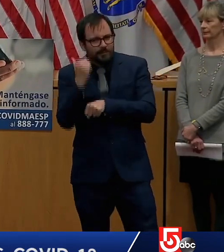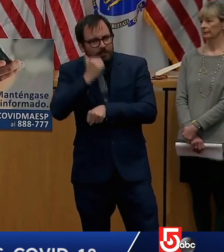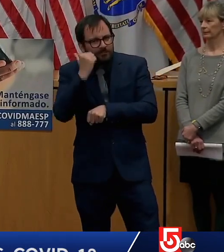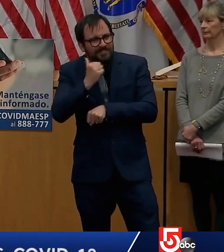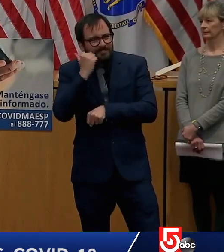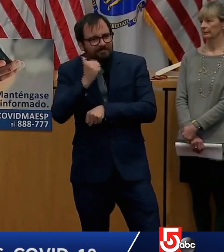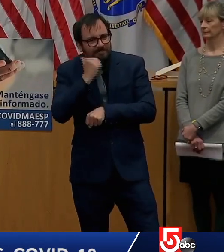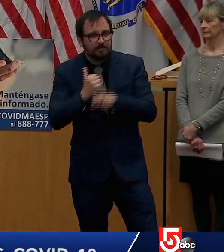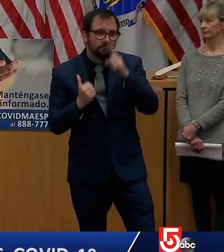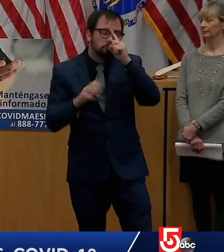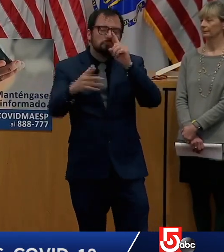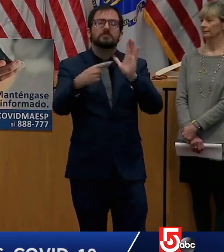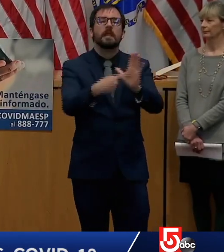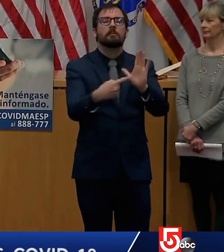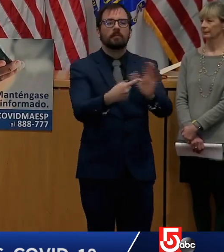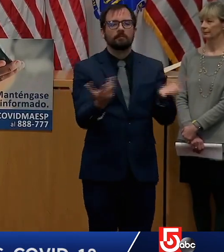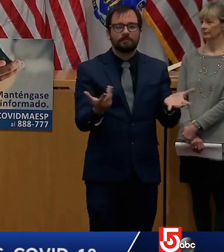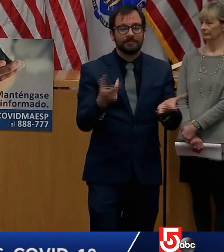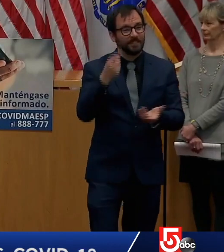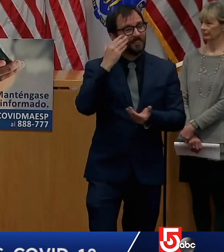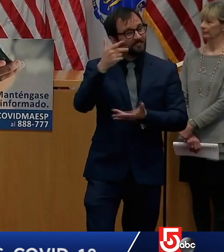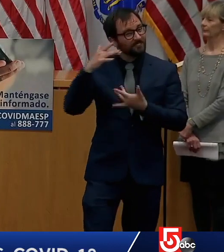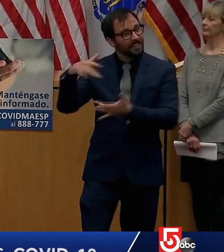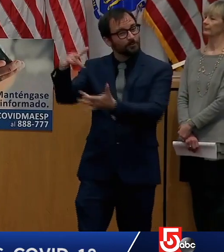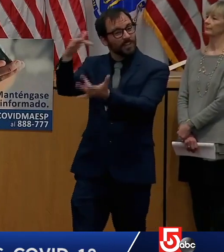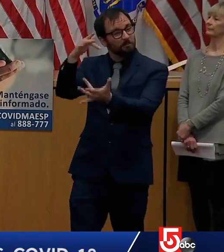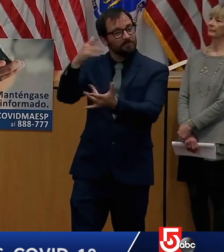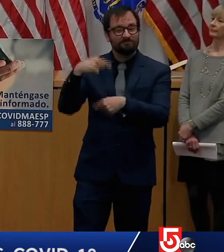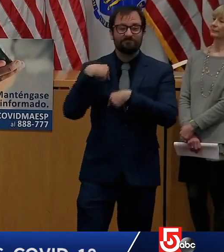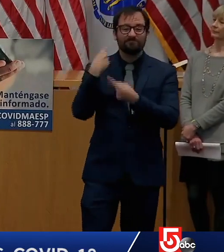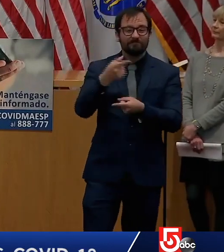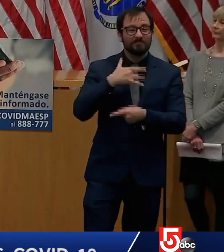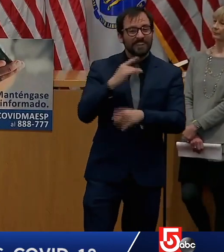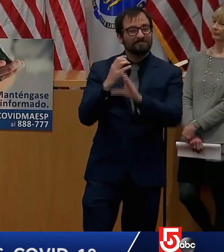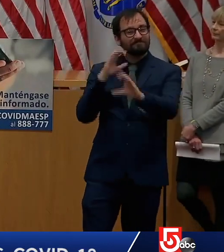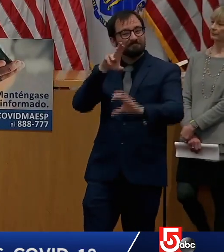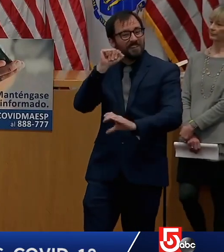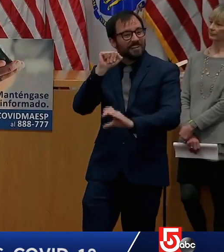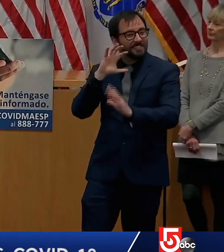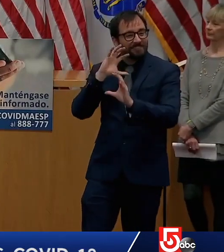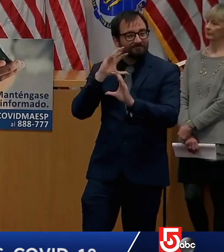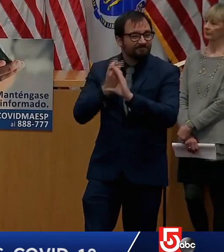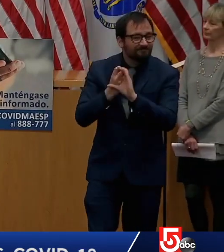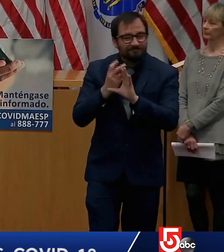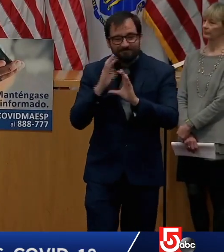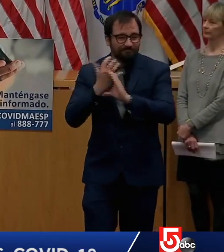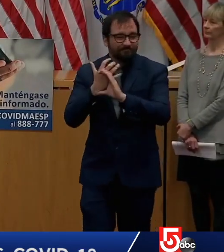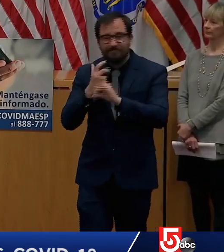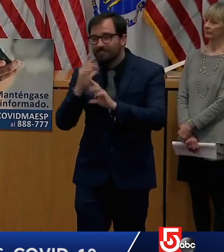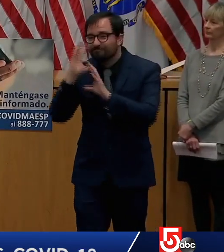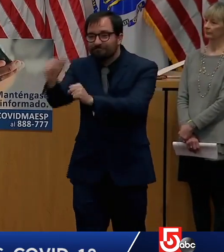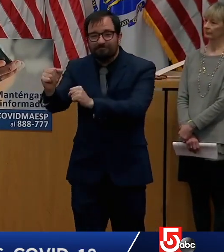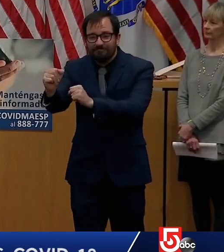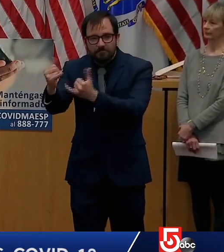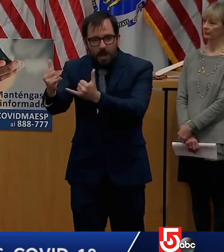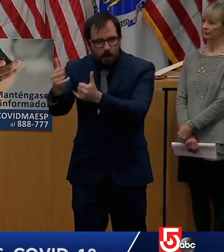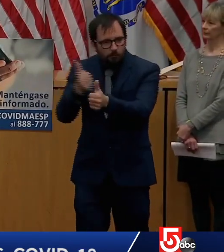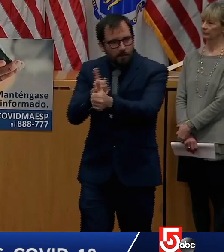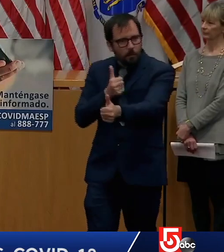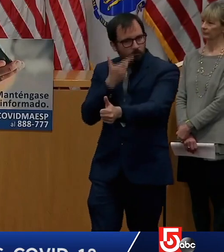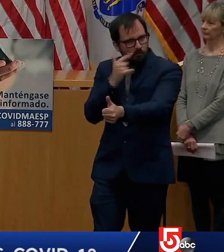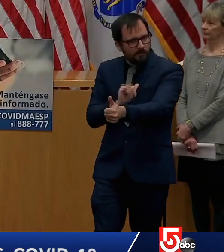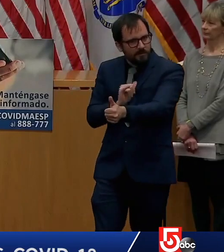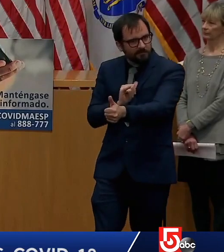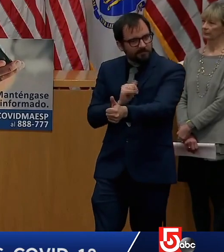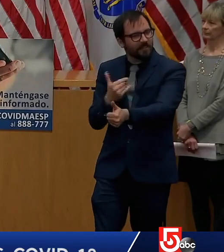to the national science foundation ted talks for kids or mit's stem videos this information is accessible